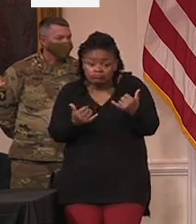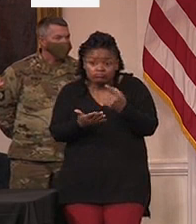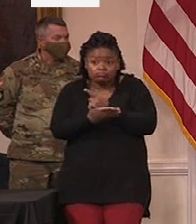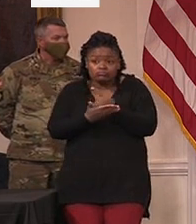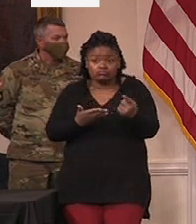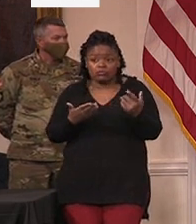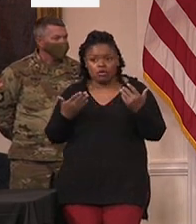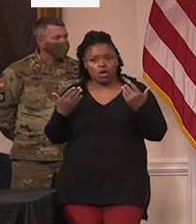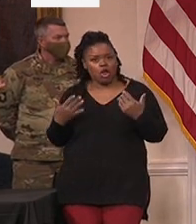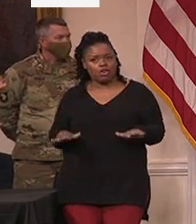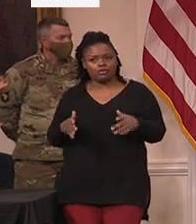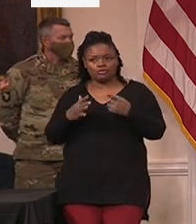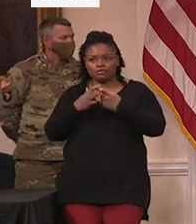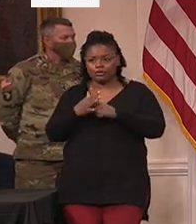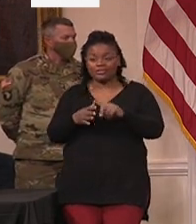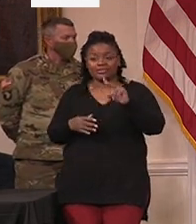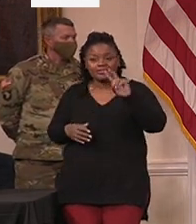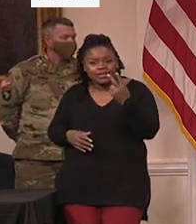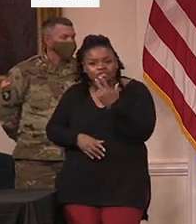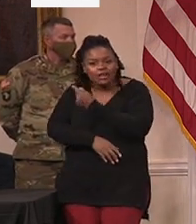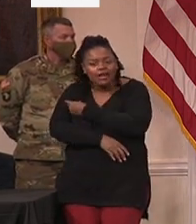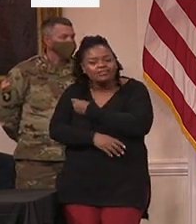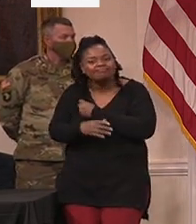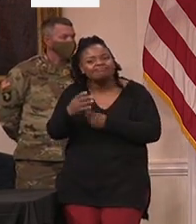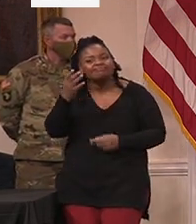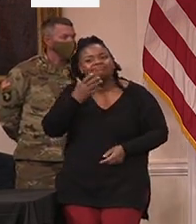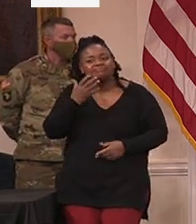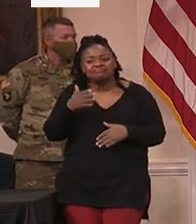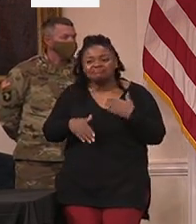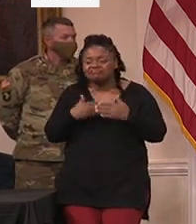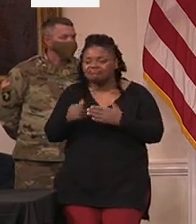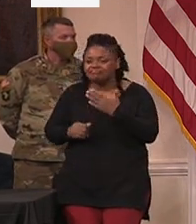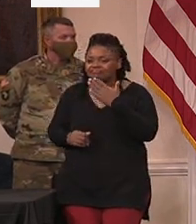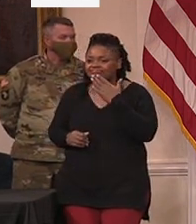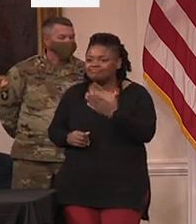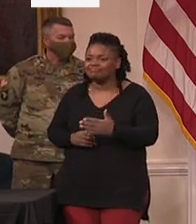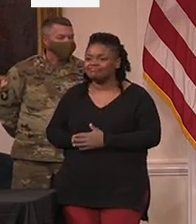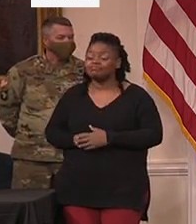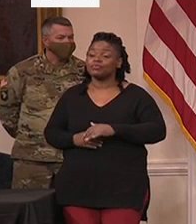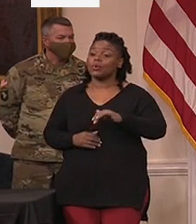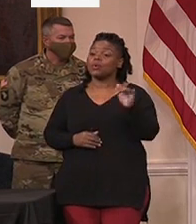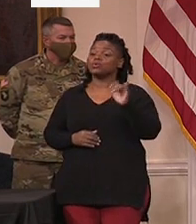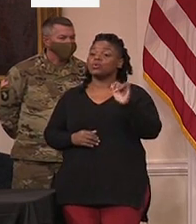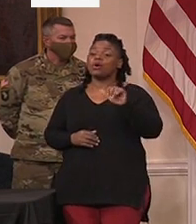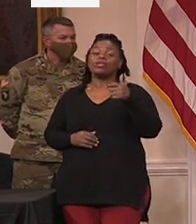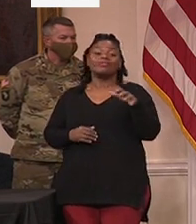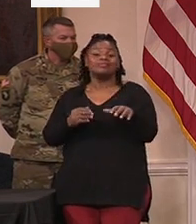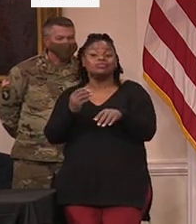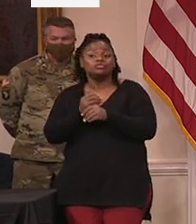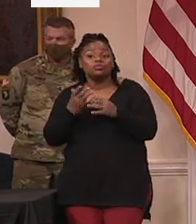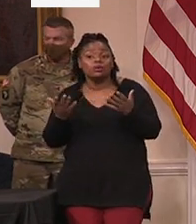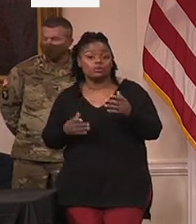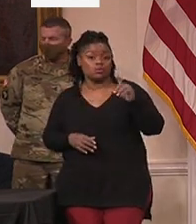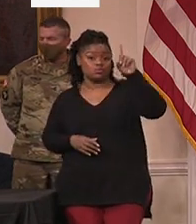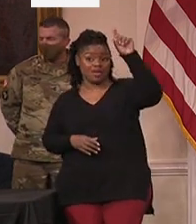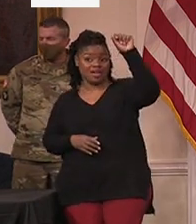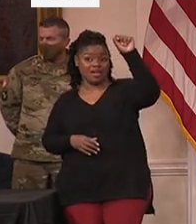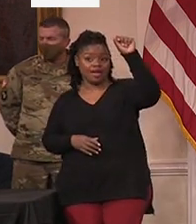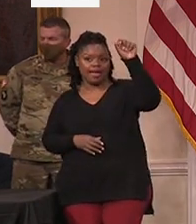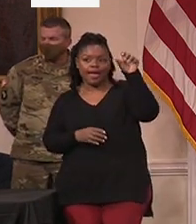doses for some and not only that, but we have also already expanded our phase one a populations.